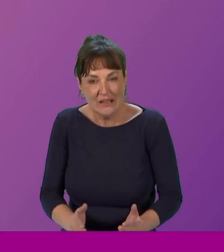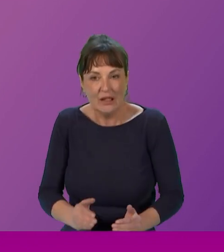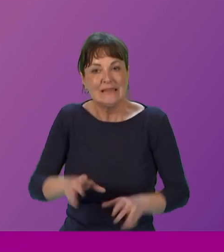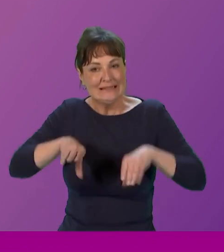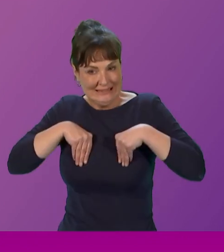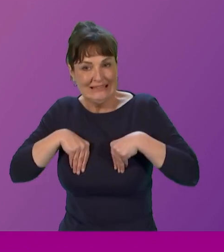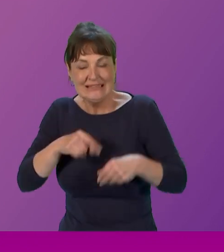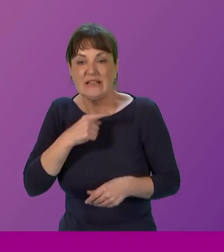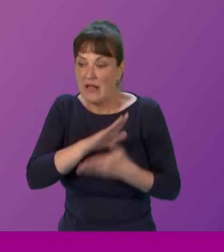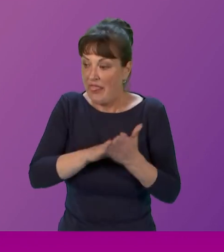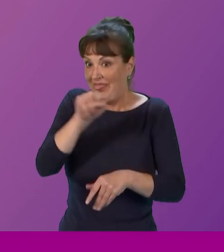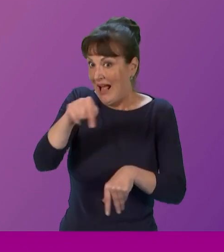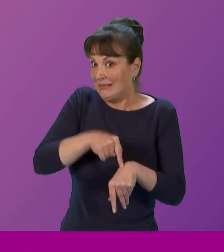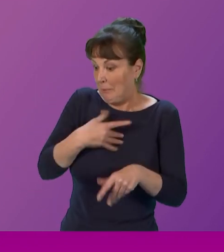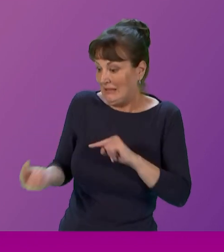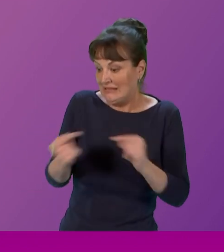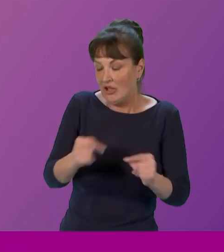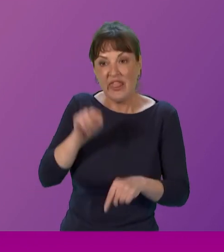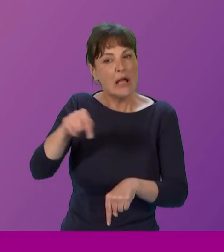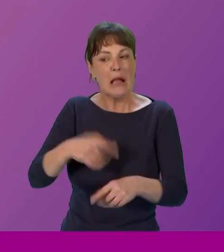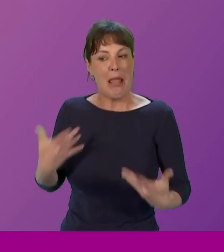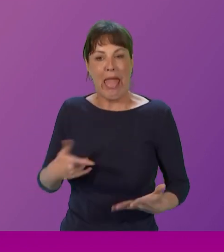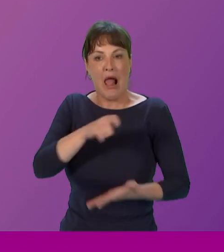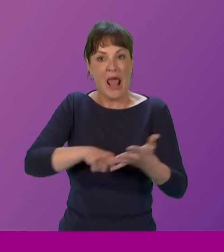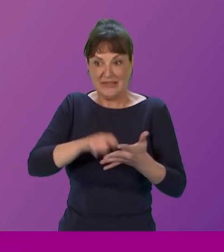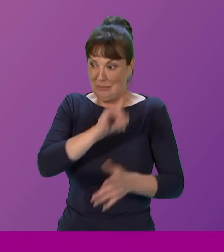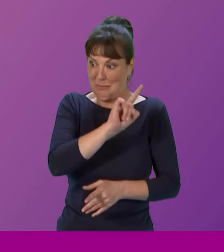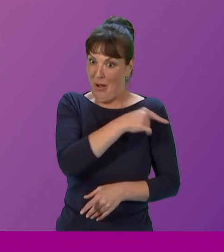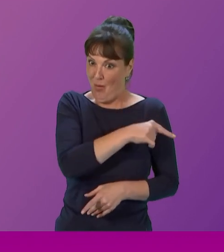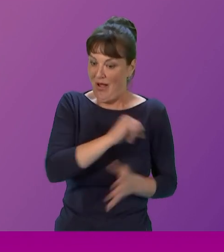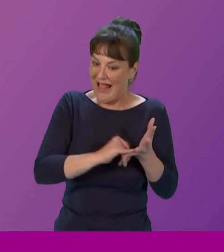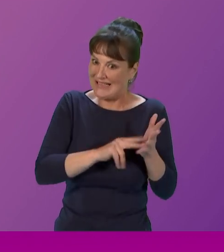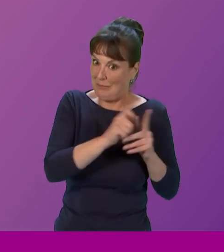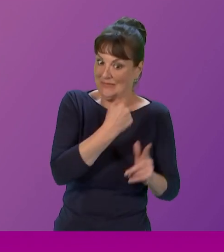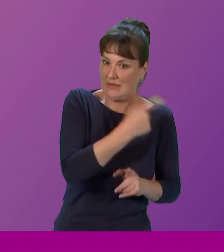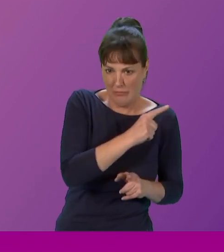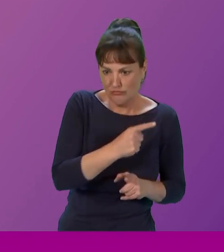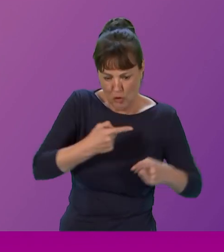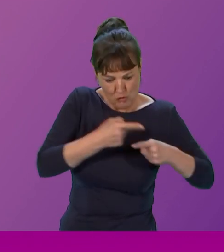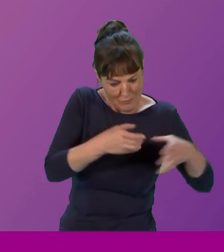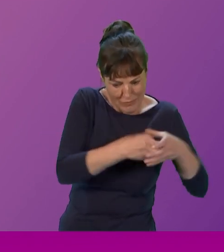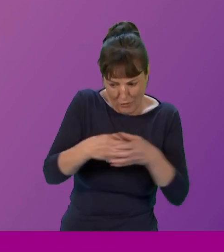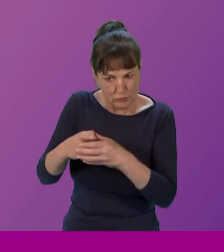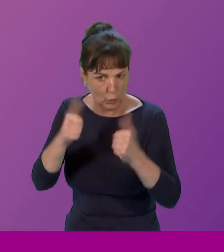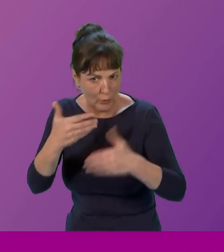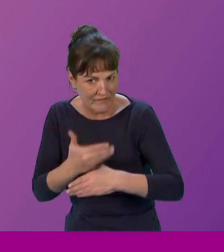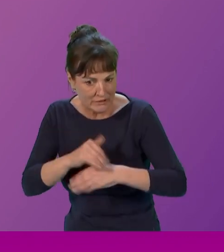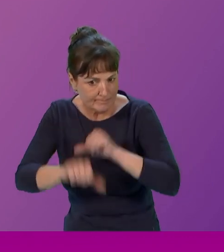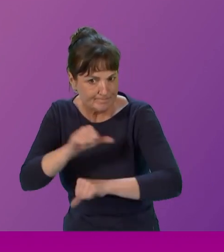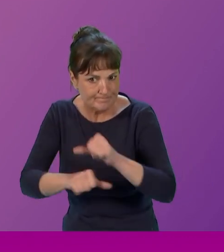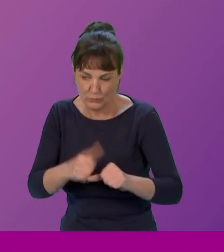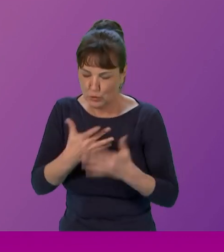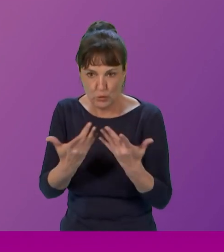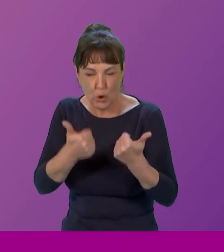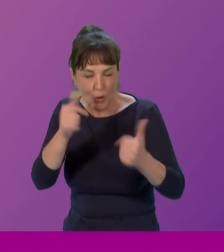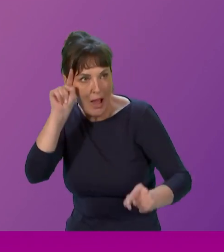in time, but certainly, um, as COCAB said, know, cross-party groups are very effective, um, in terms of, you know, coming up with either, you know, policy